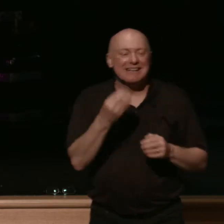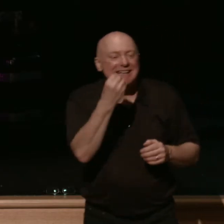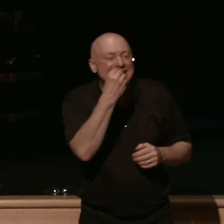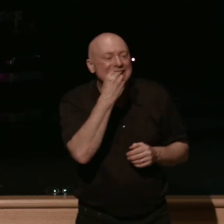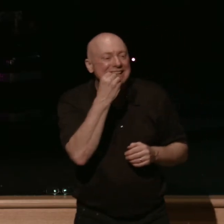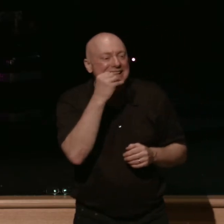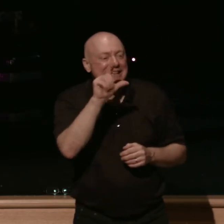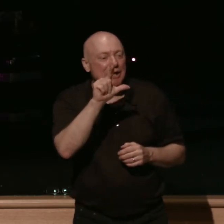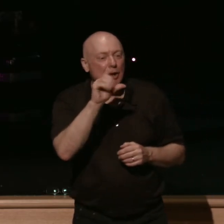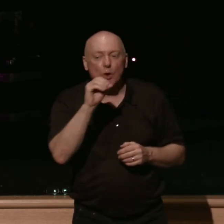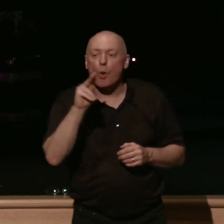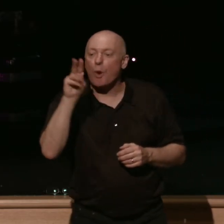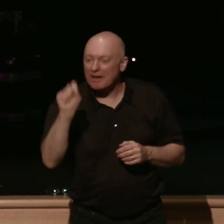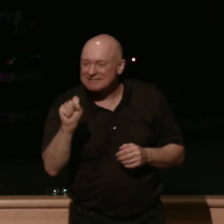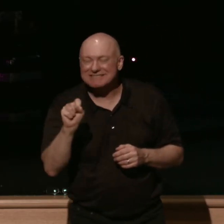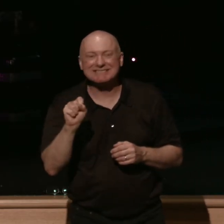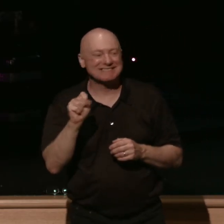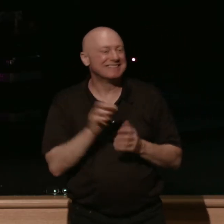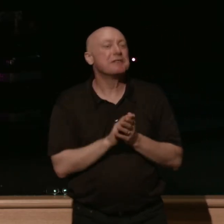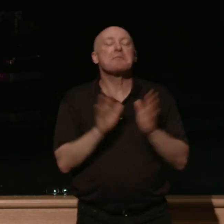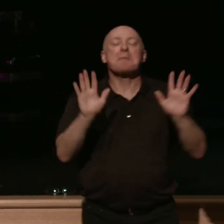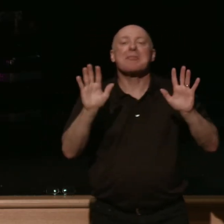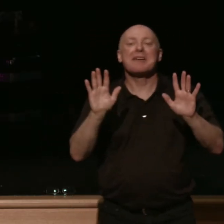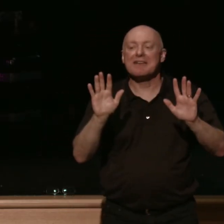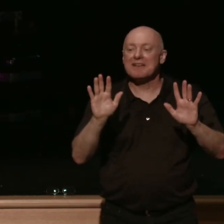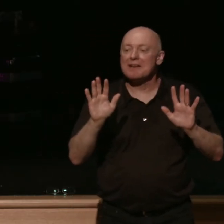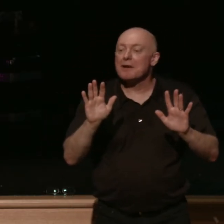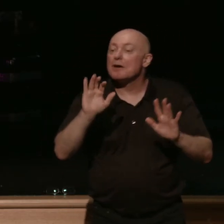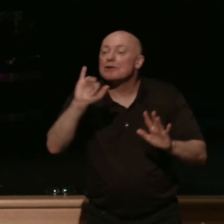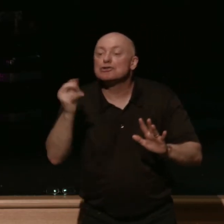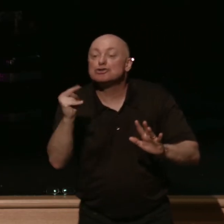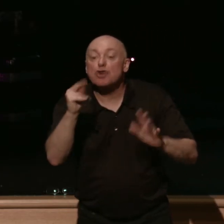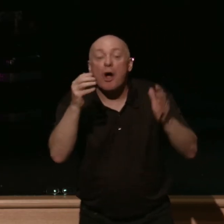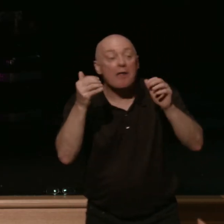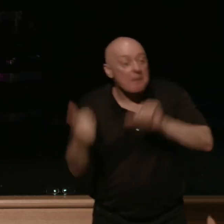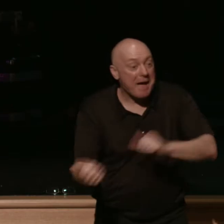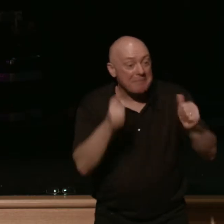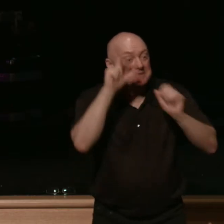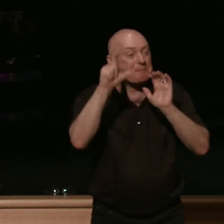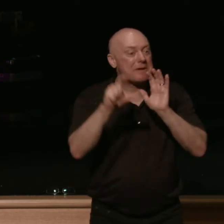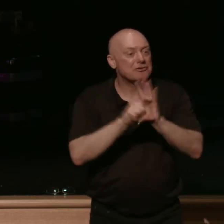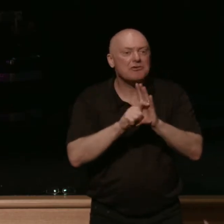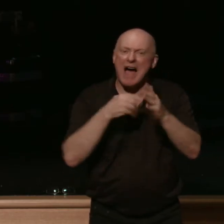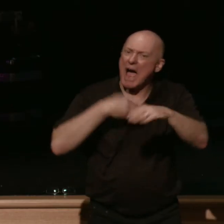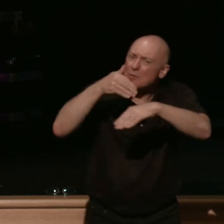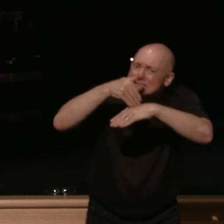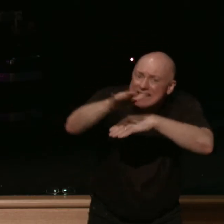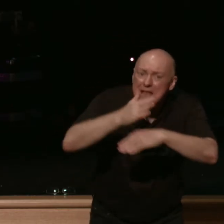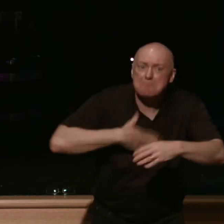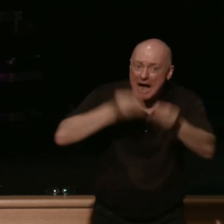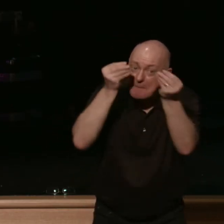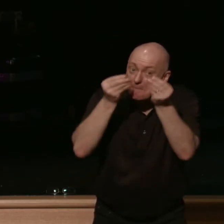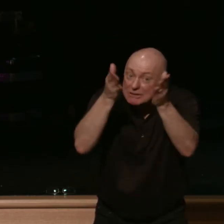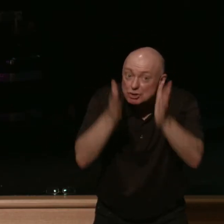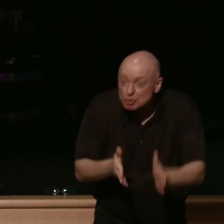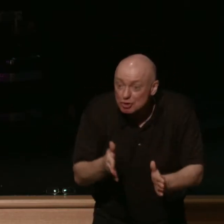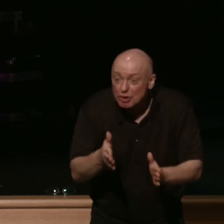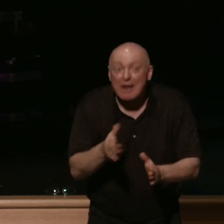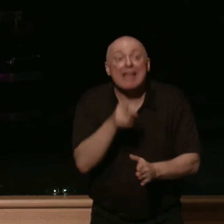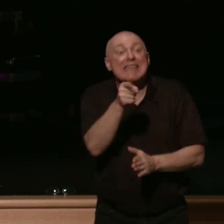in honey it's wonderful the image behind john the baptist i'm gonna send my messenger says malachi and he's gonna prepare the way